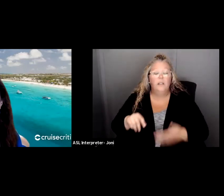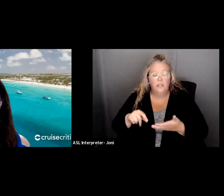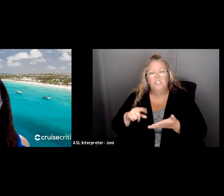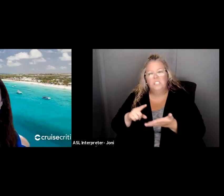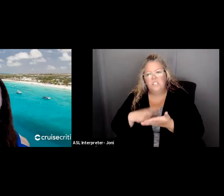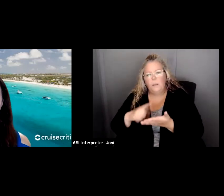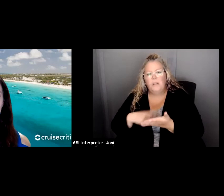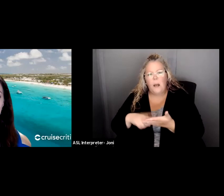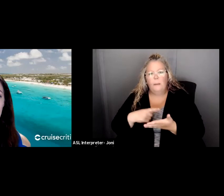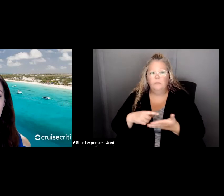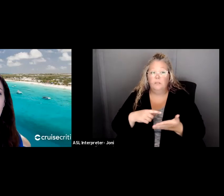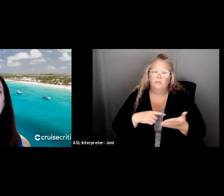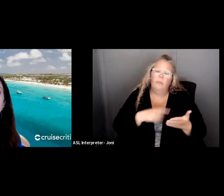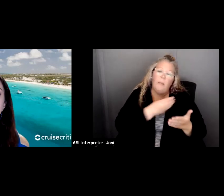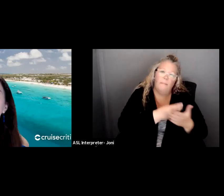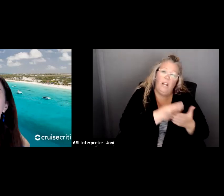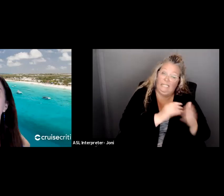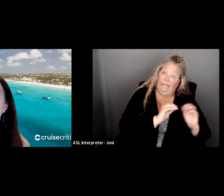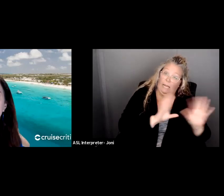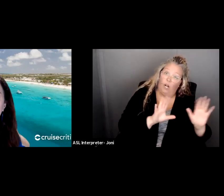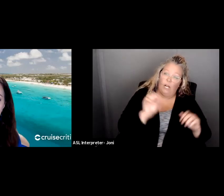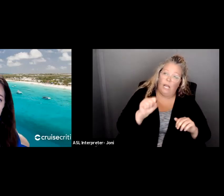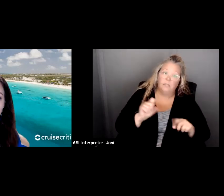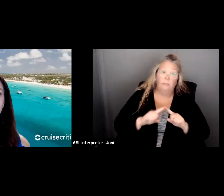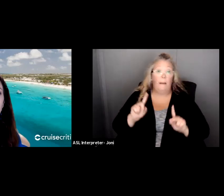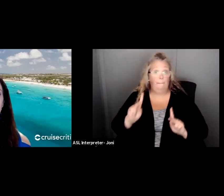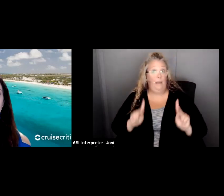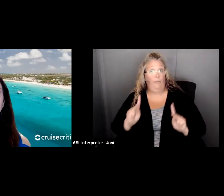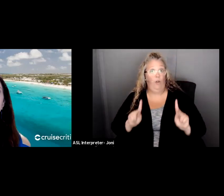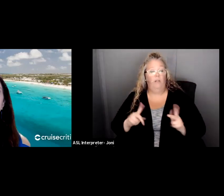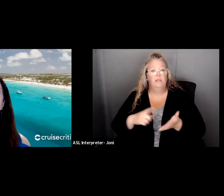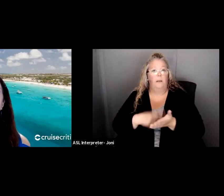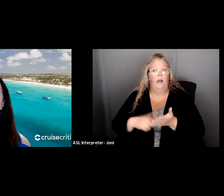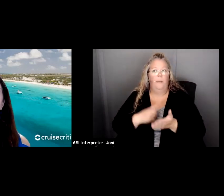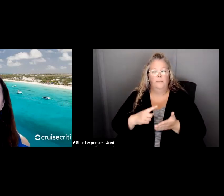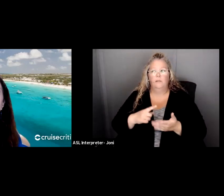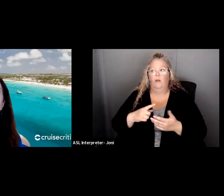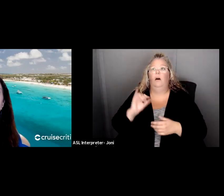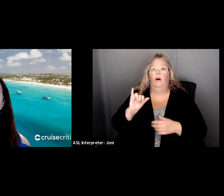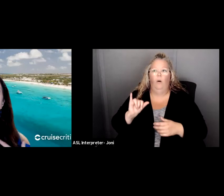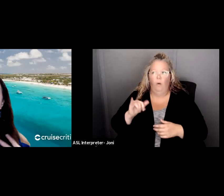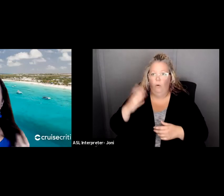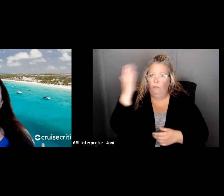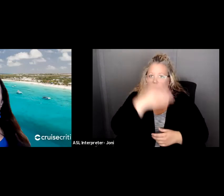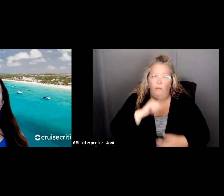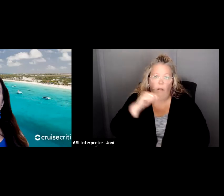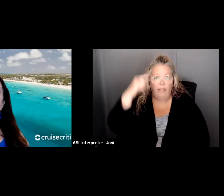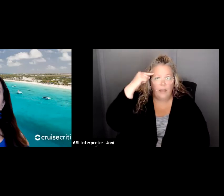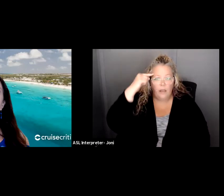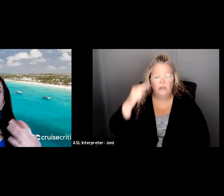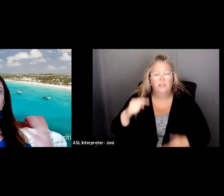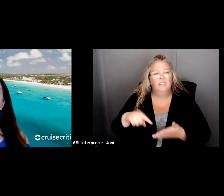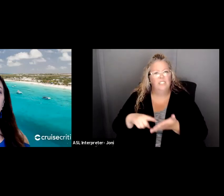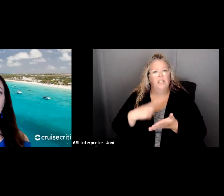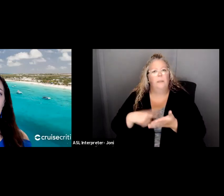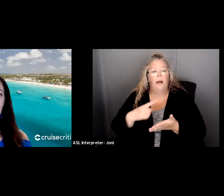money for it, not or not. People usually know that, but people is sometimes what gets overlooked. People, sometimes I think it's just human nature. We just think